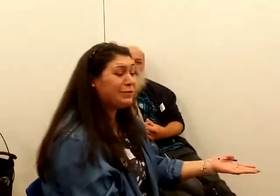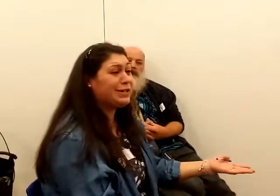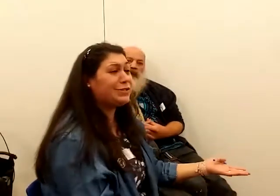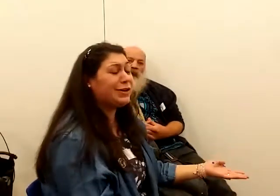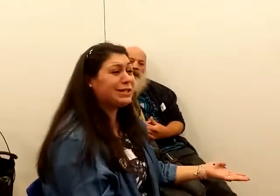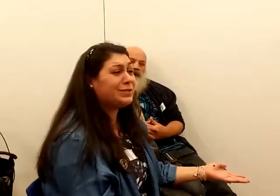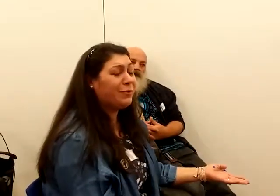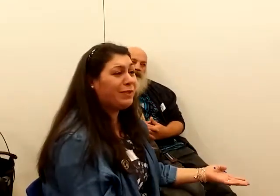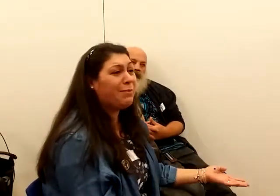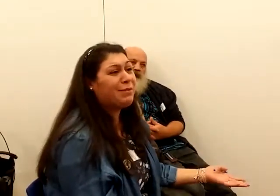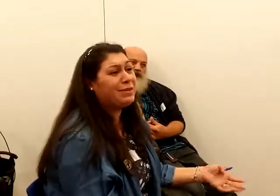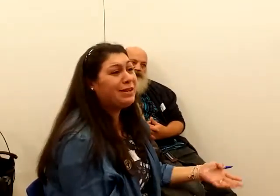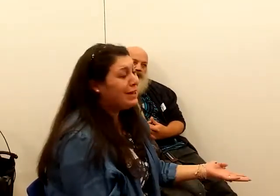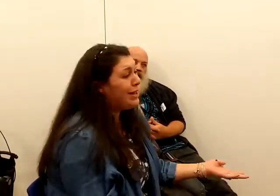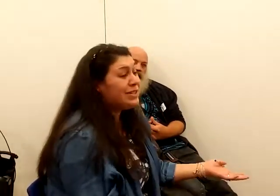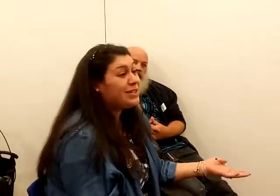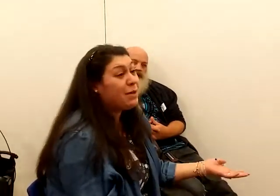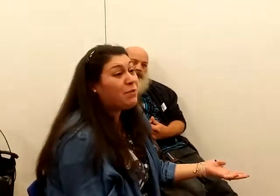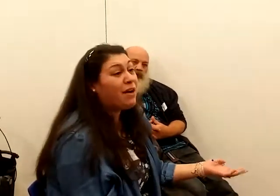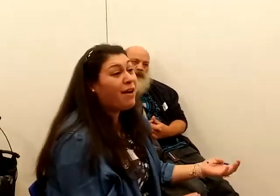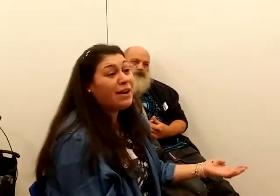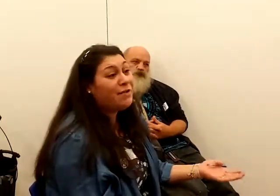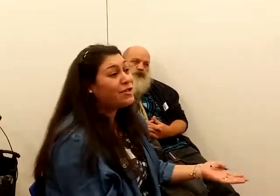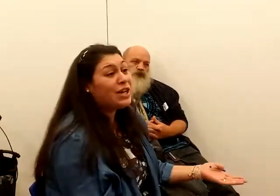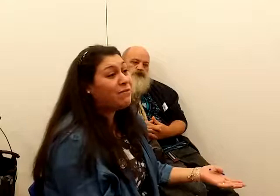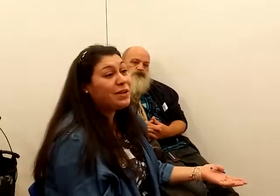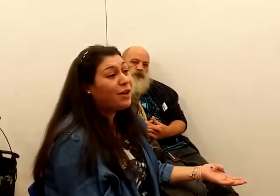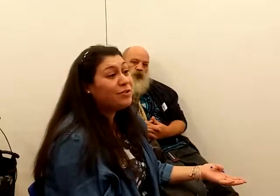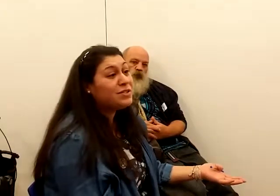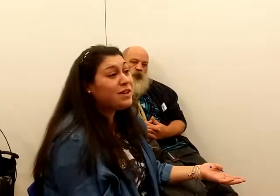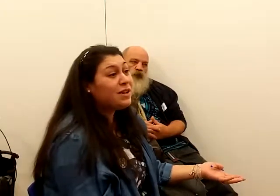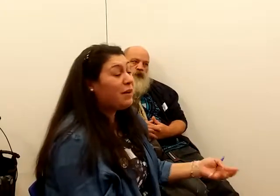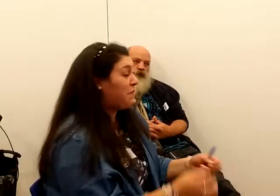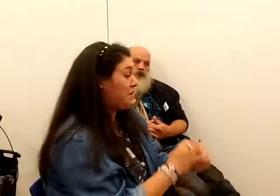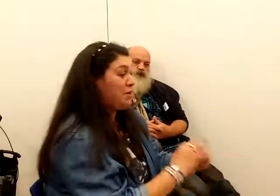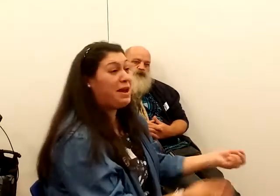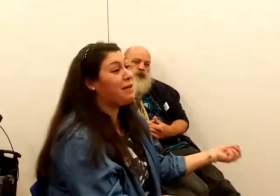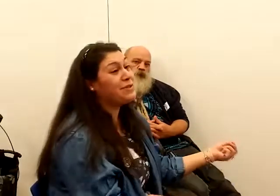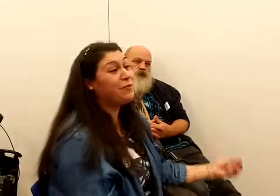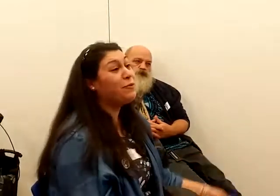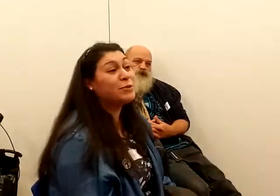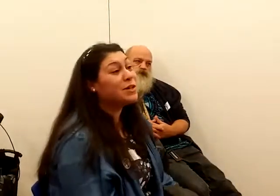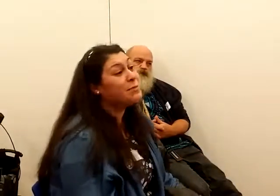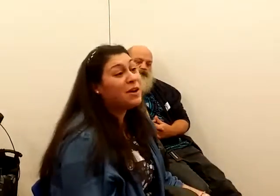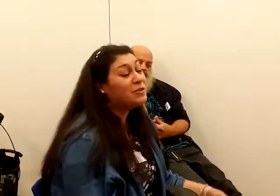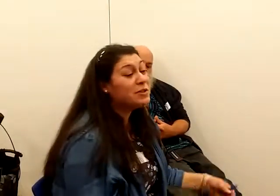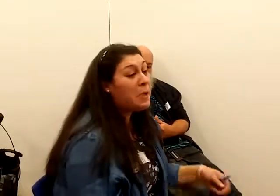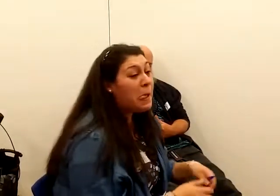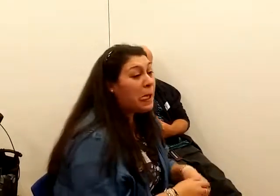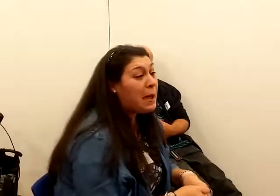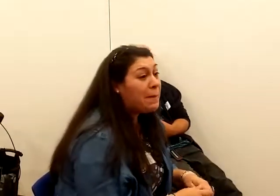because obviously it's not accessible for them even. And it's the same thing, I never share videos if they don't have some form of subtitles. Okay.